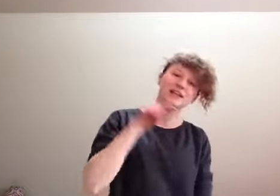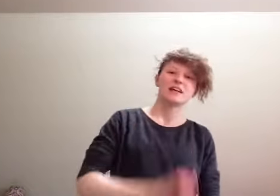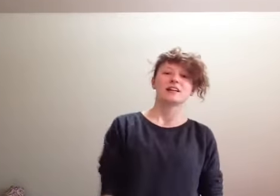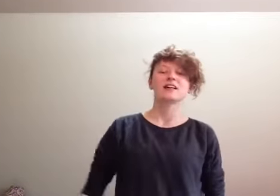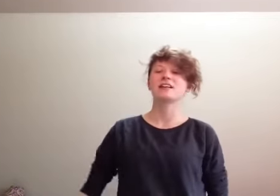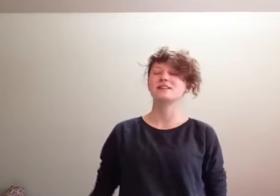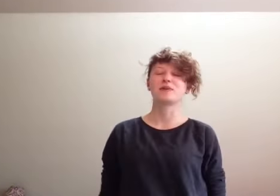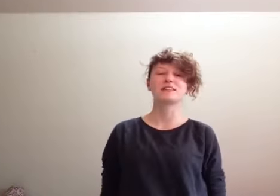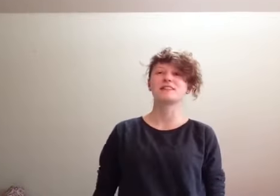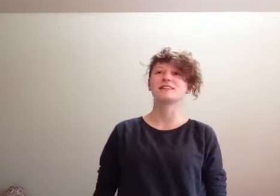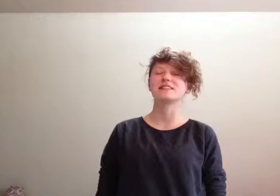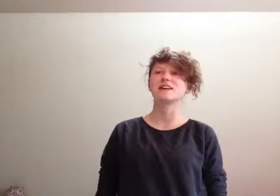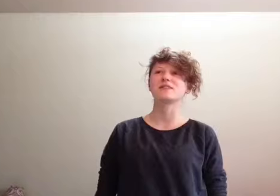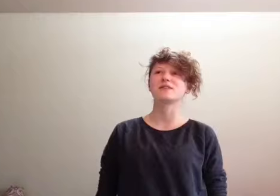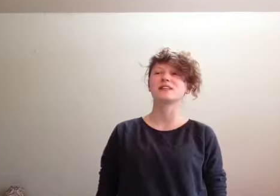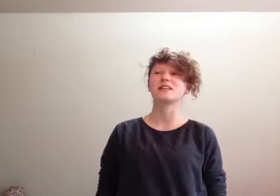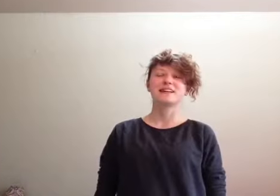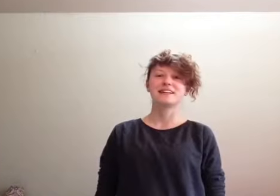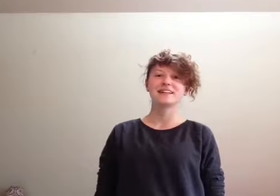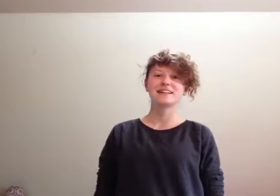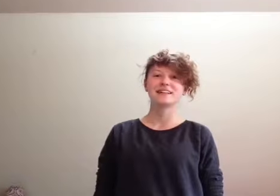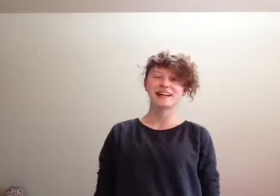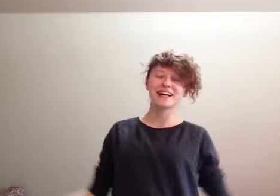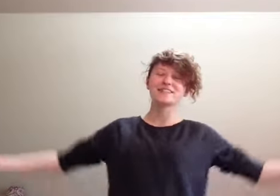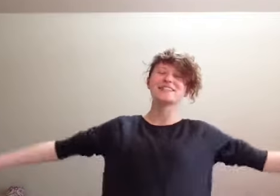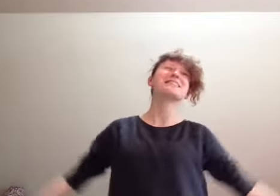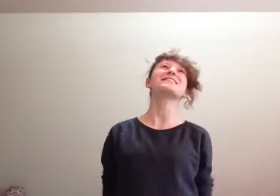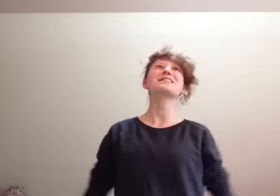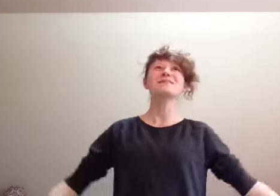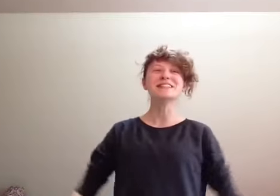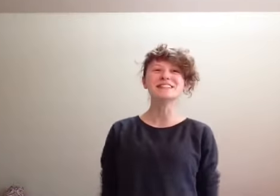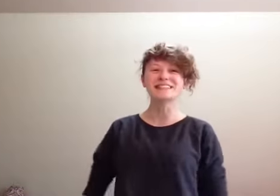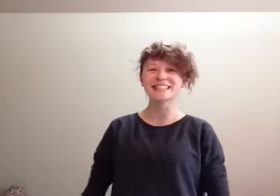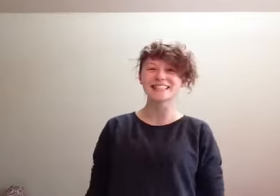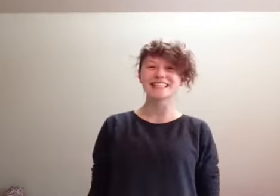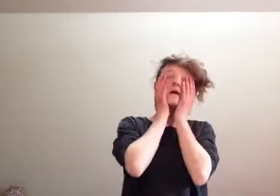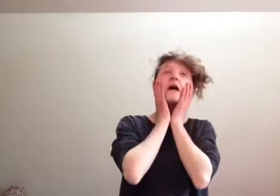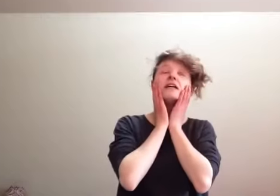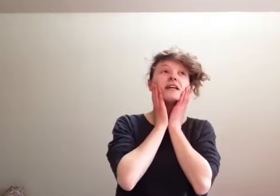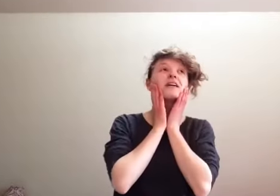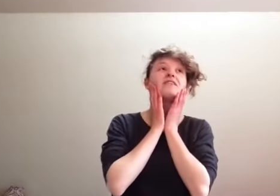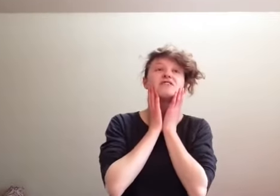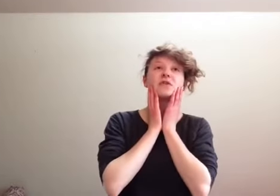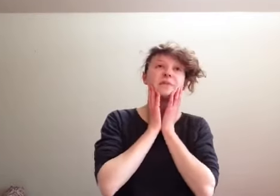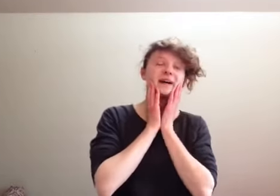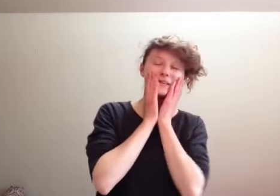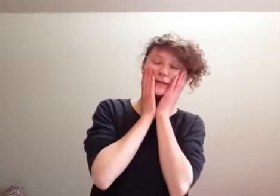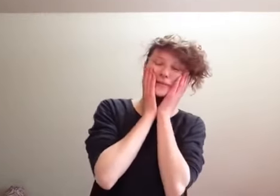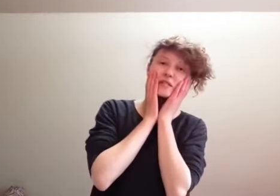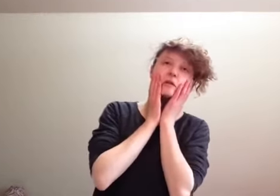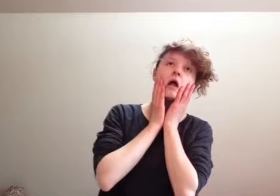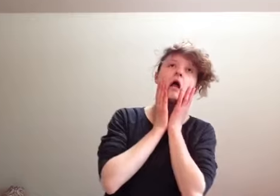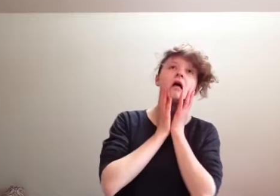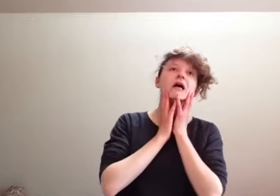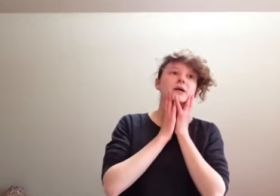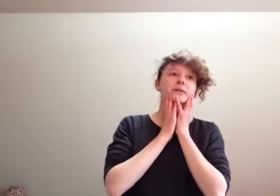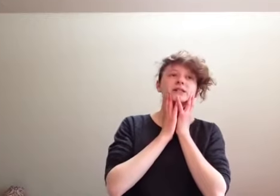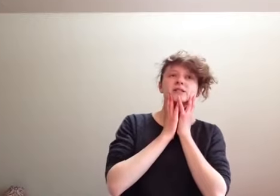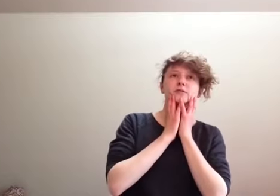you press it and it goes on. I'm in such a good mood. I like only just got back so I'm still panting from